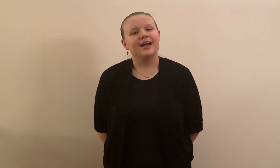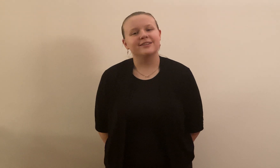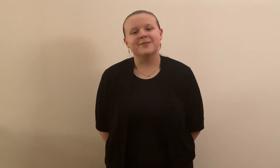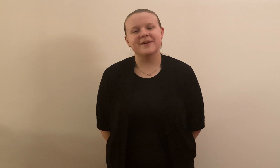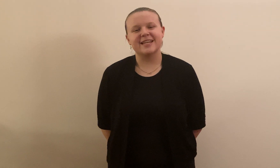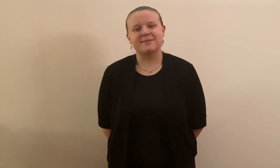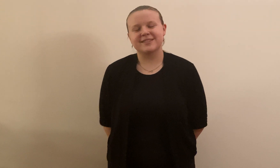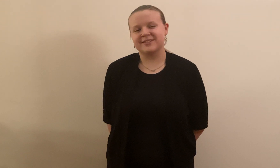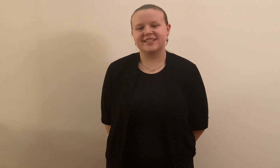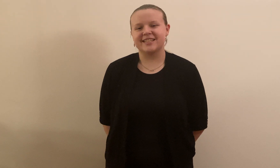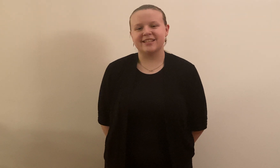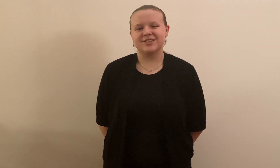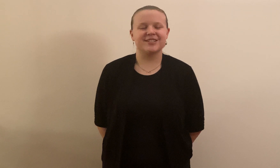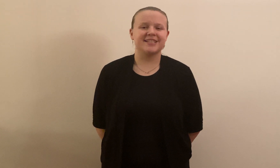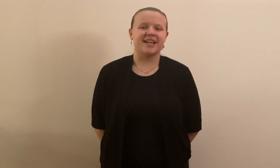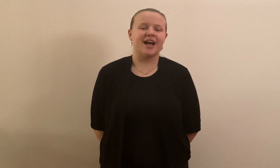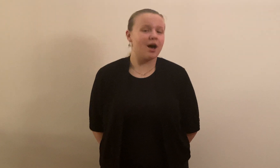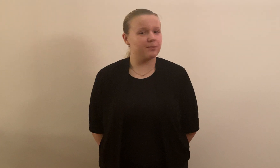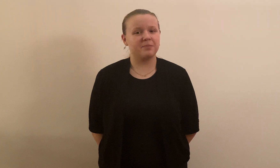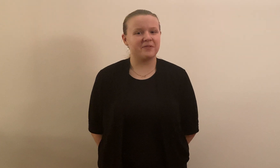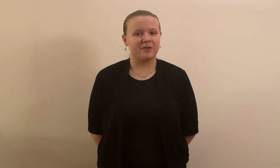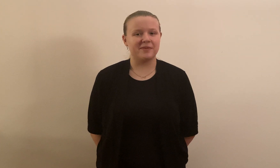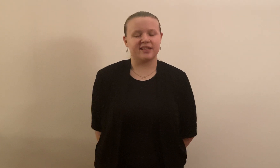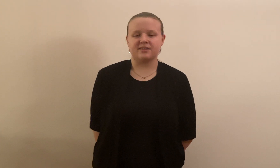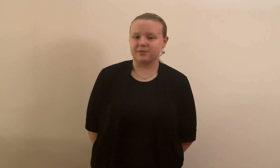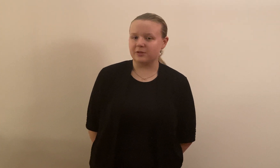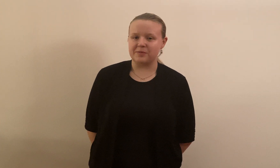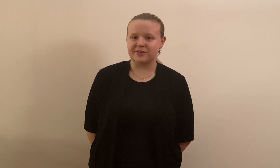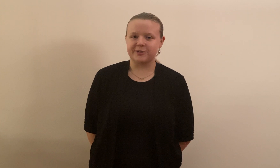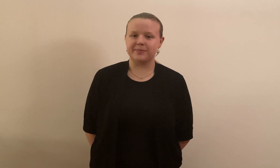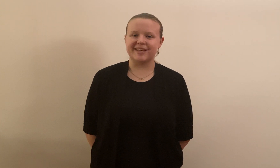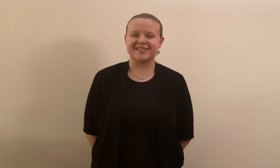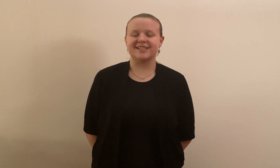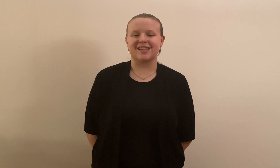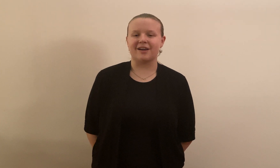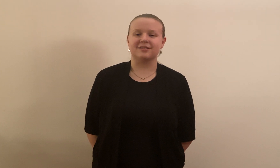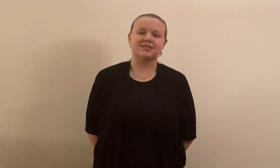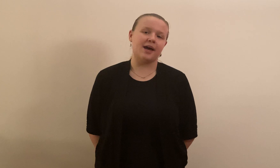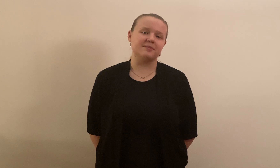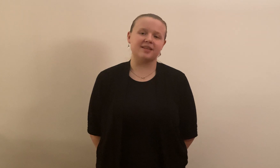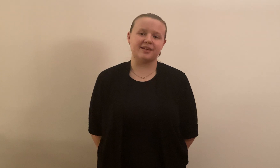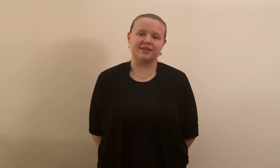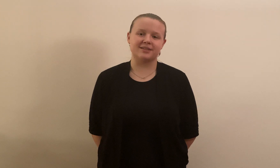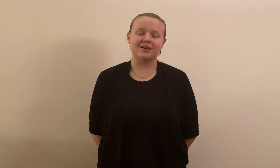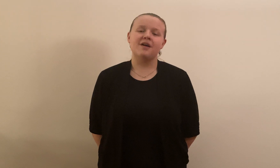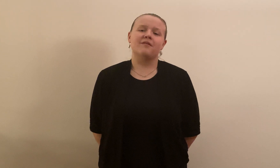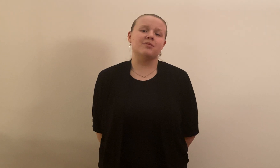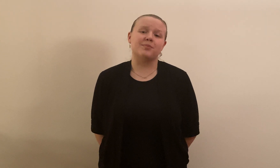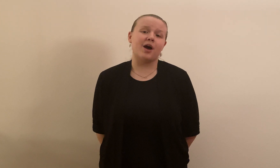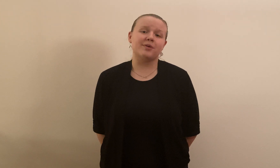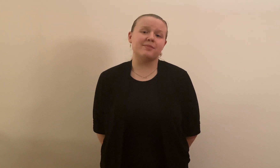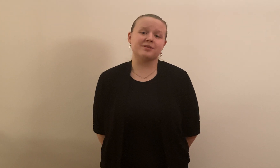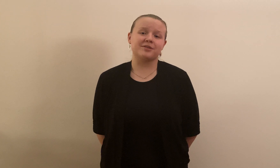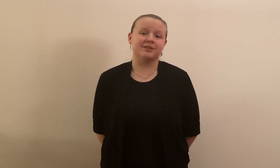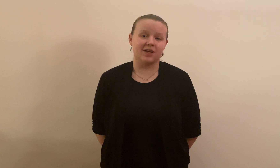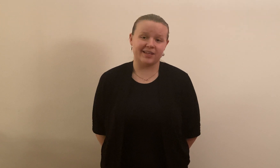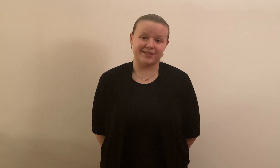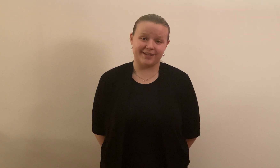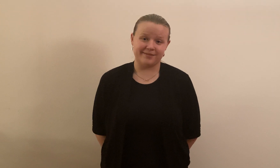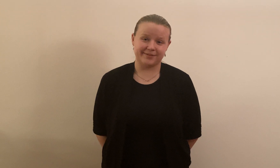Hello my name is Lucy Danish and today I'll be performing a solo musical piece entitled Times Like This from the Broadway musical Lucky Stiff.